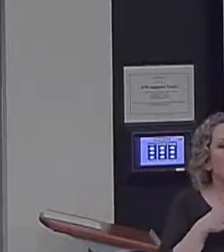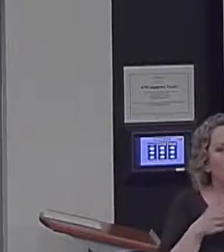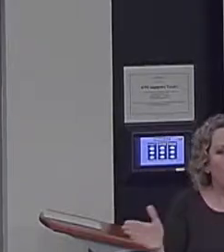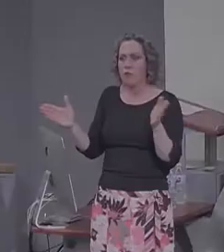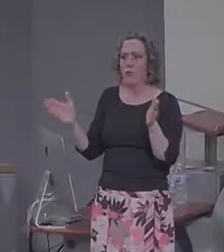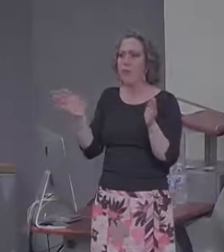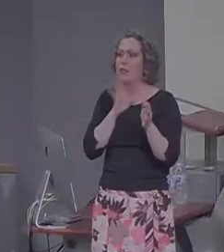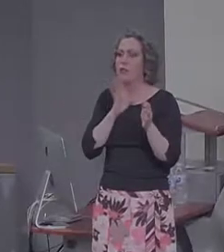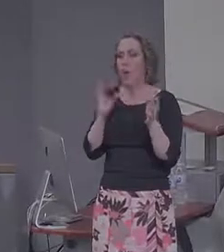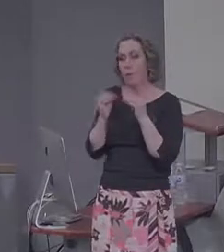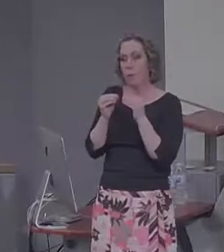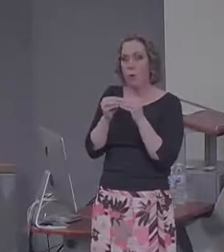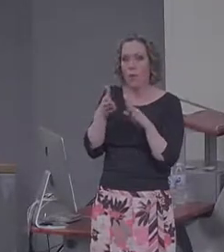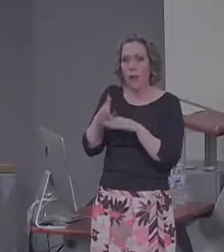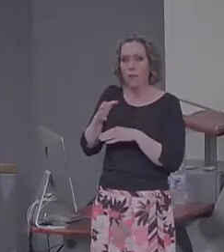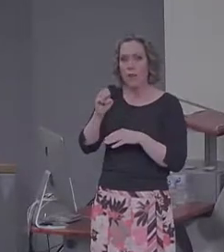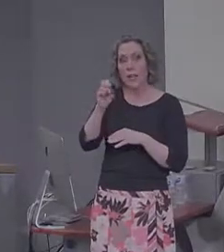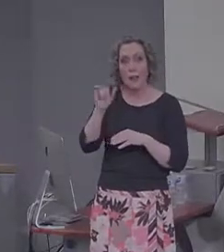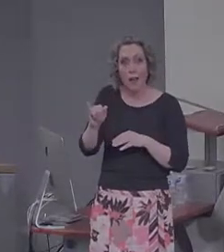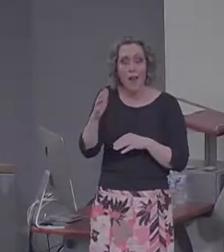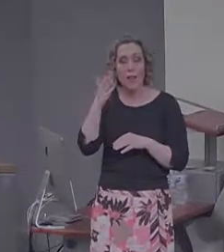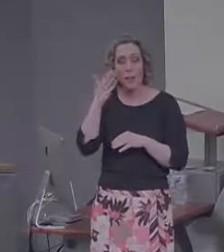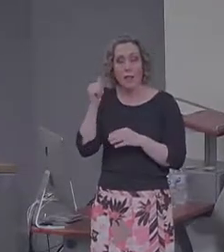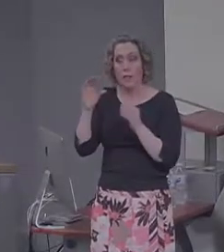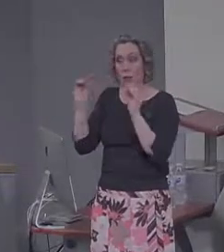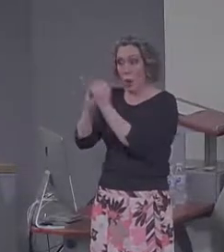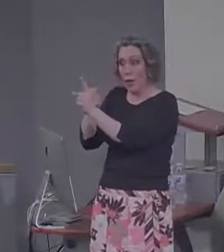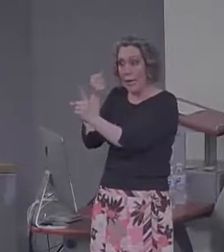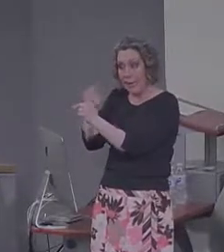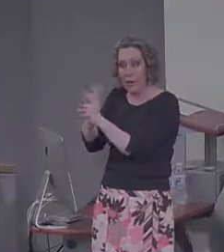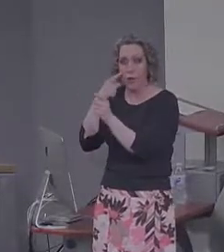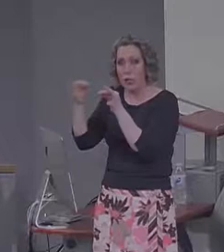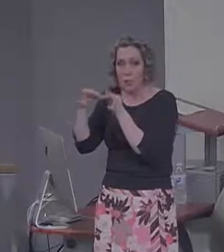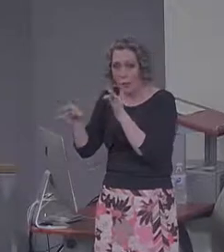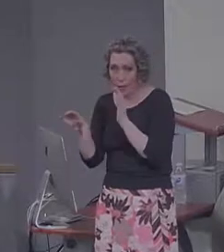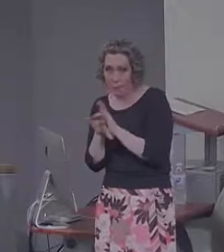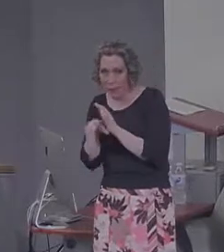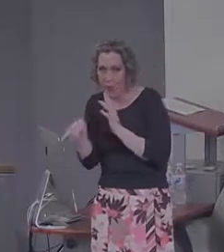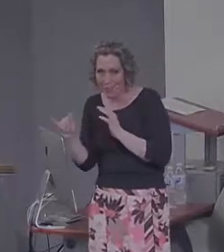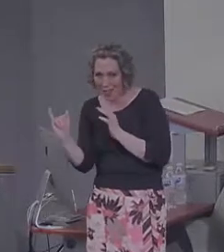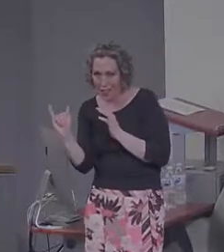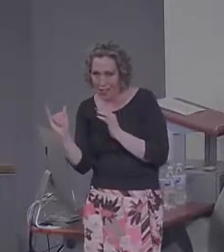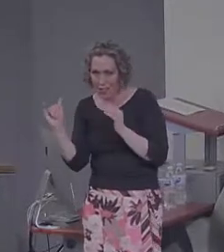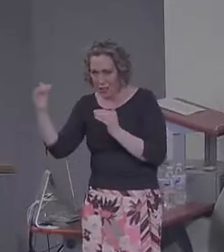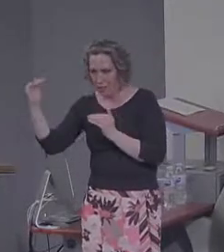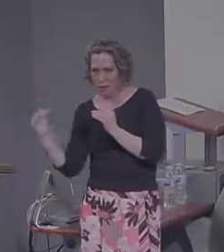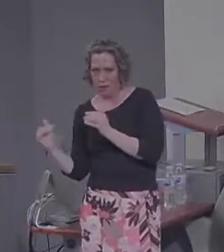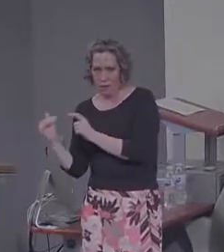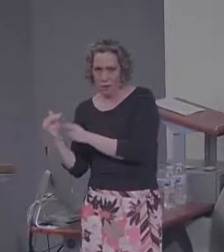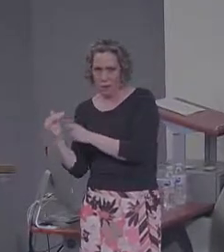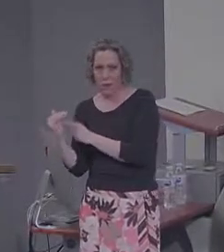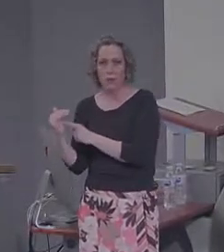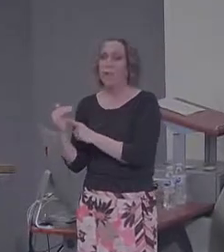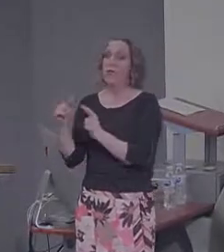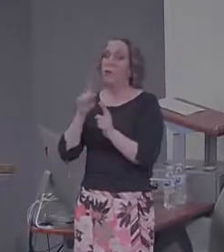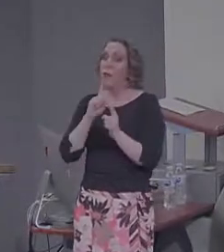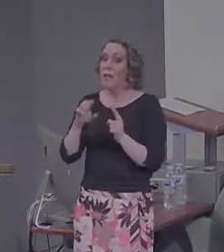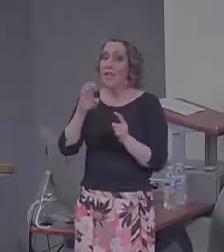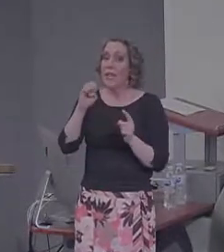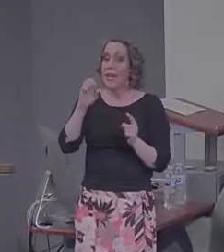specificity induction because there's no impact on describing a picture. It seems really to be targeting the memory and imagination